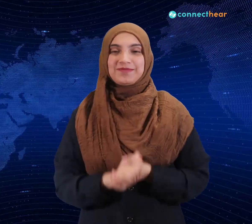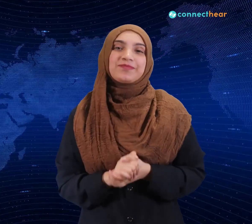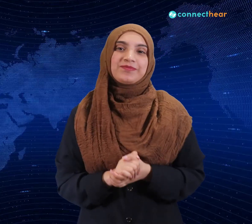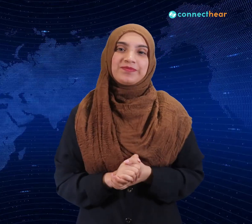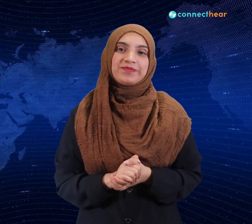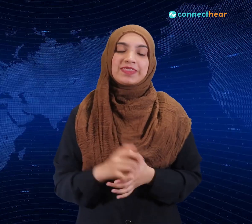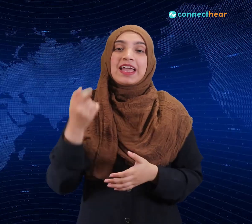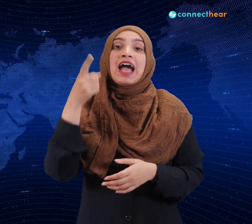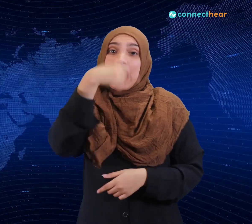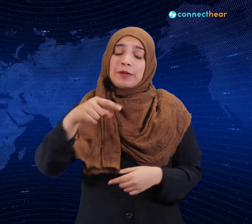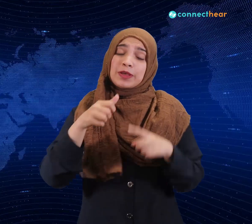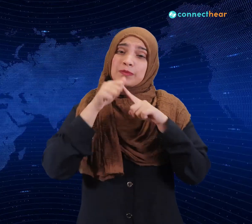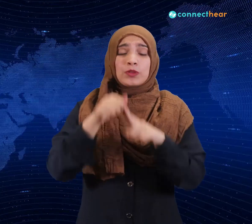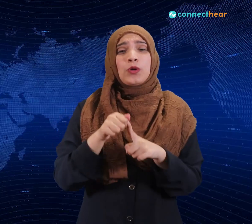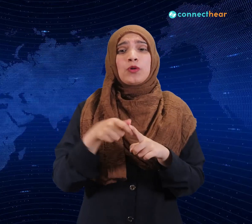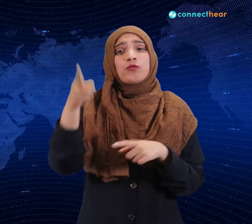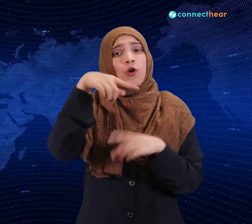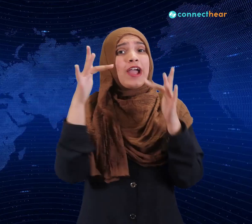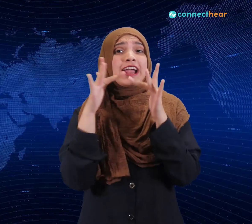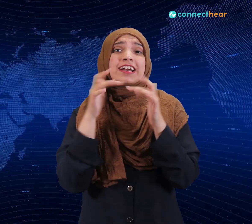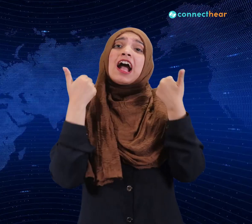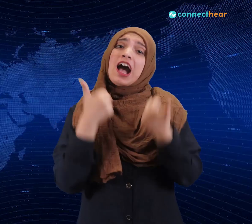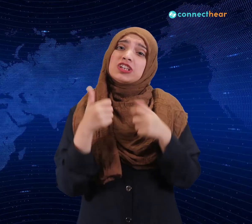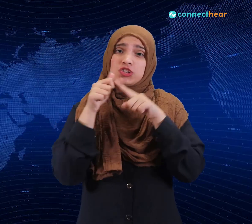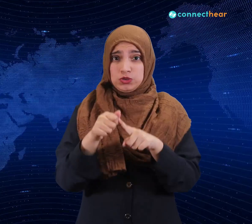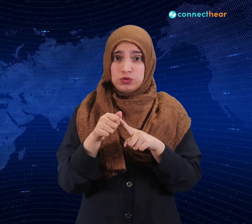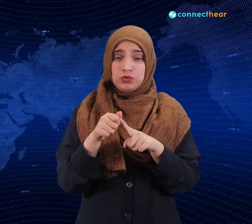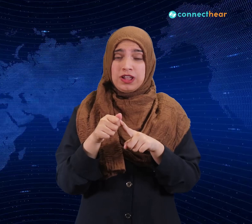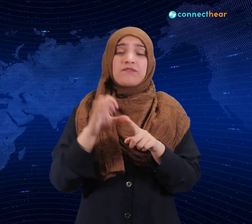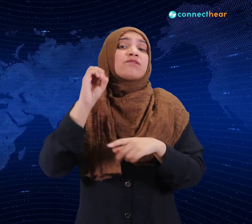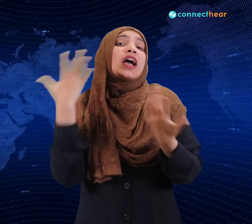Please make sure you have a good internet connection so the interpreter can help you easily.